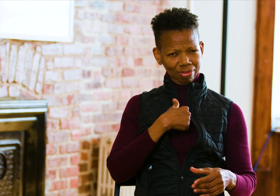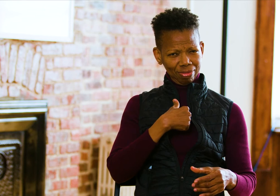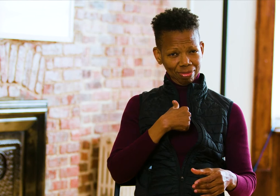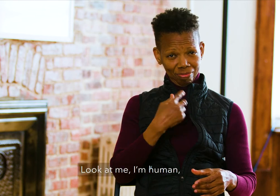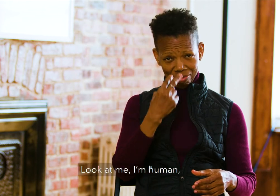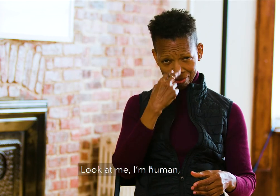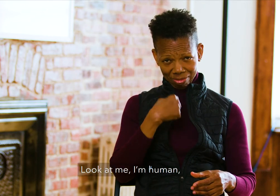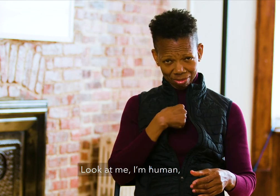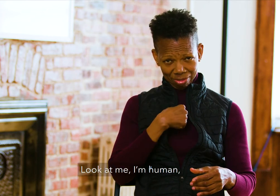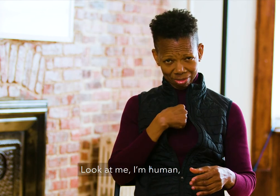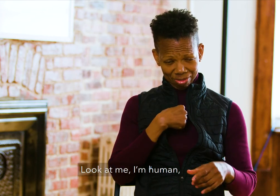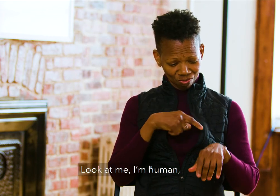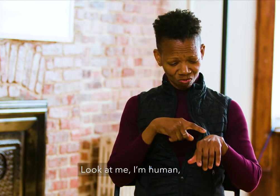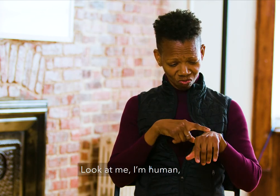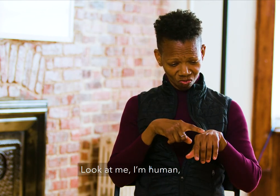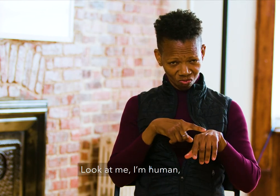Look at me. I'm human.